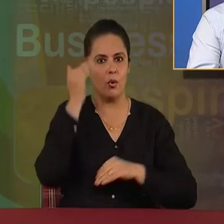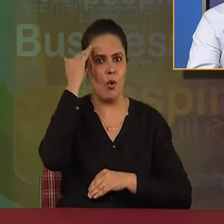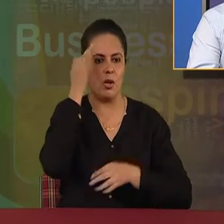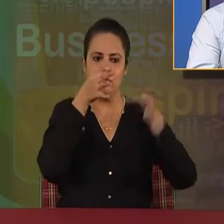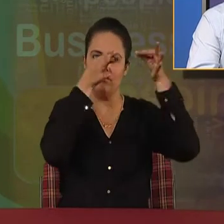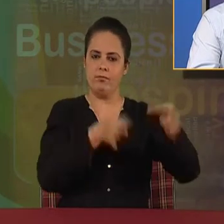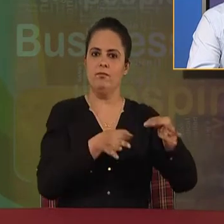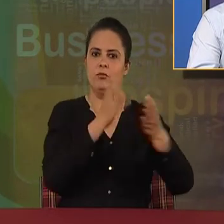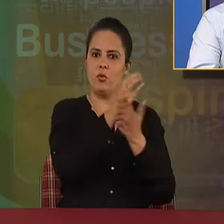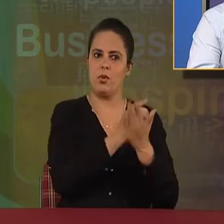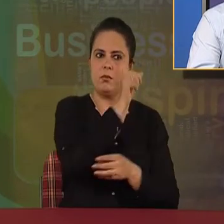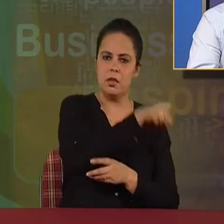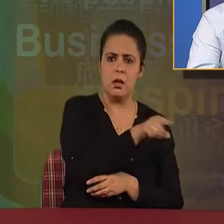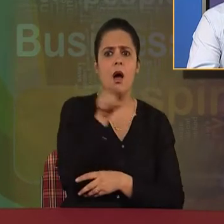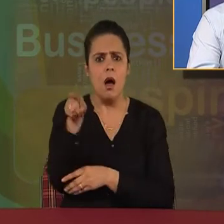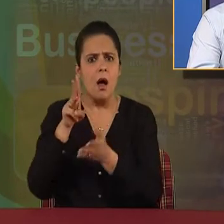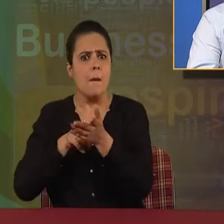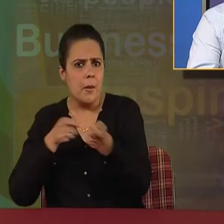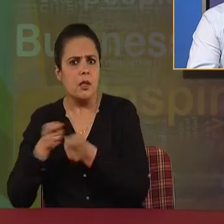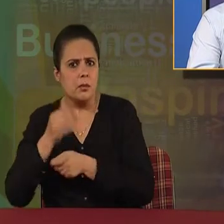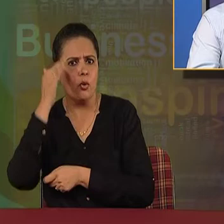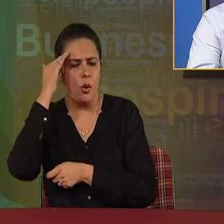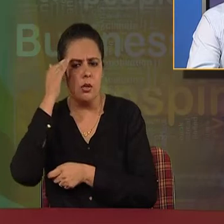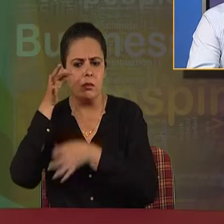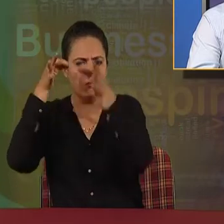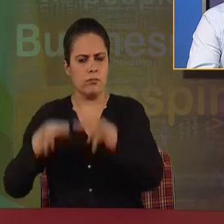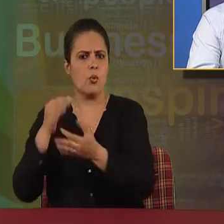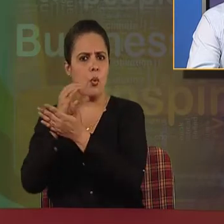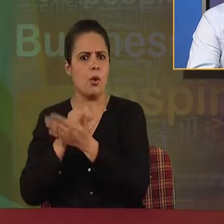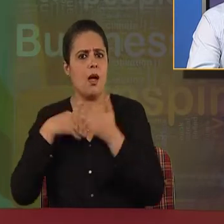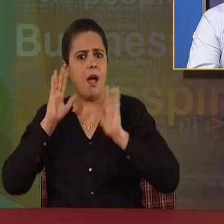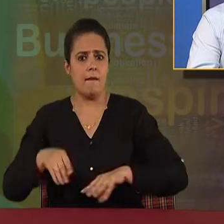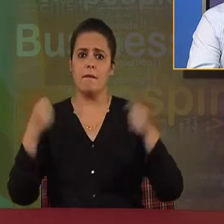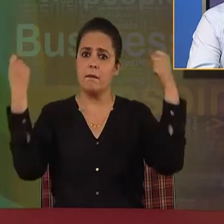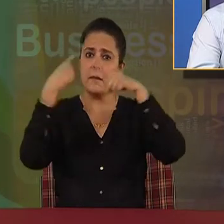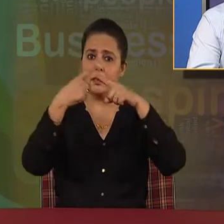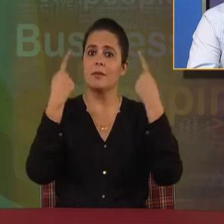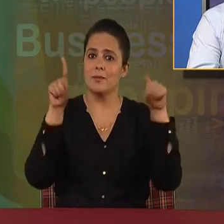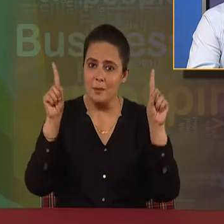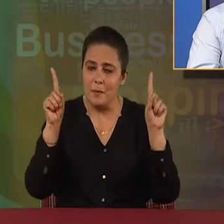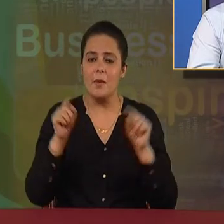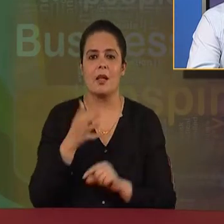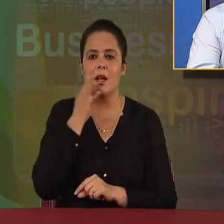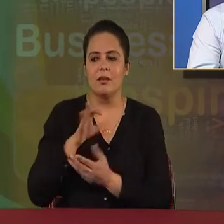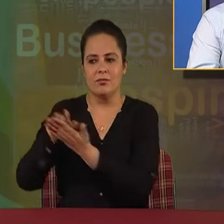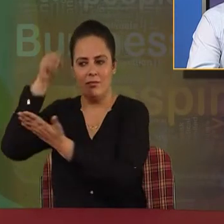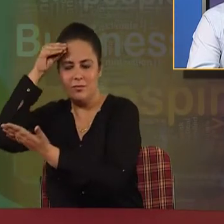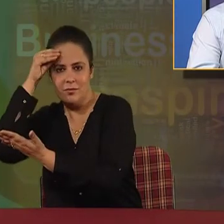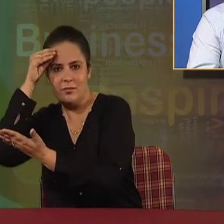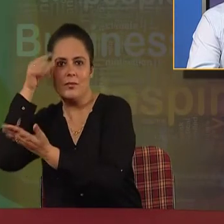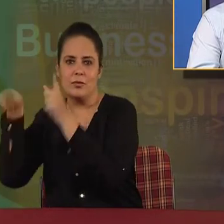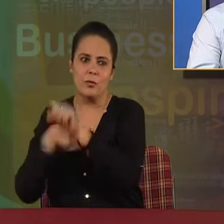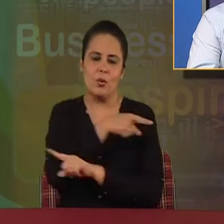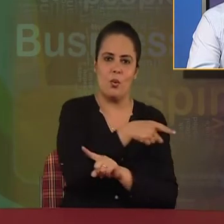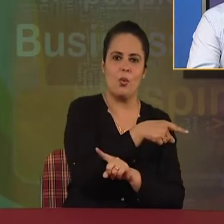As it is a systematized body of knowledge, studied in specialized institutions and practiced in real-life situations. This